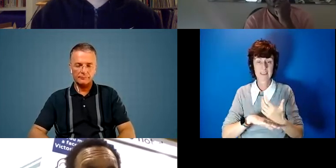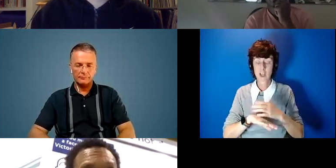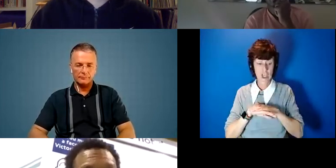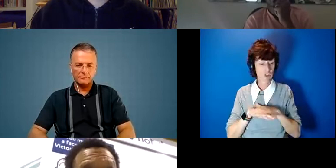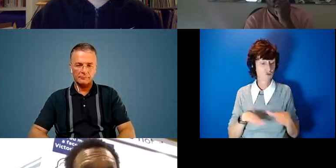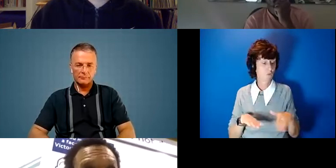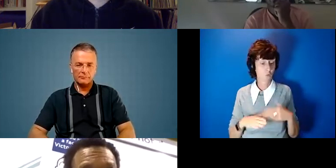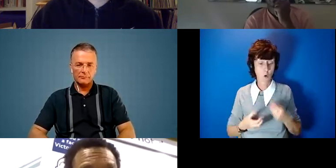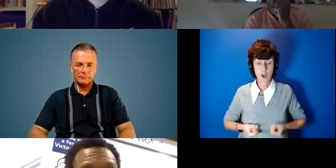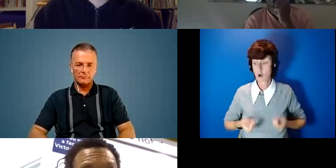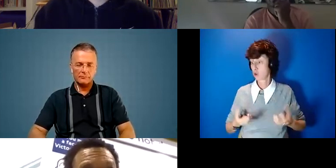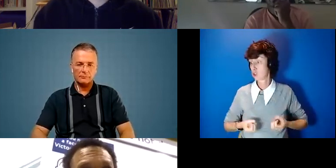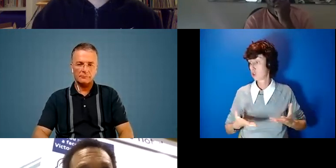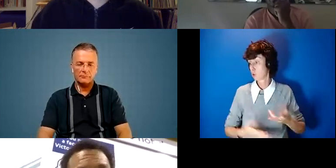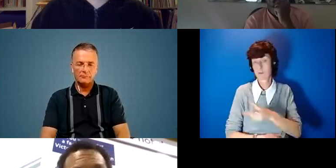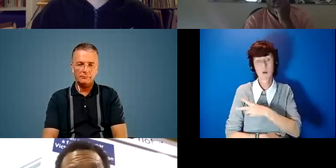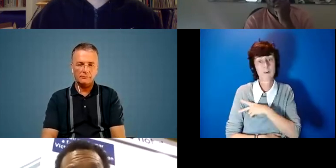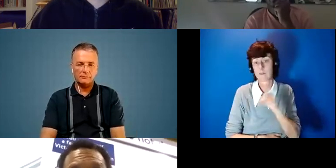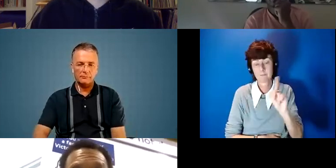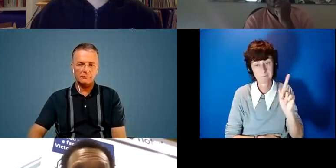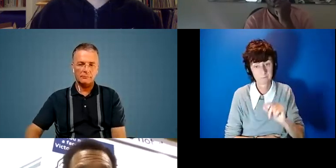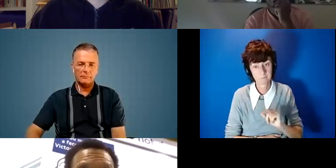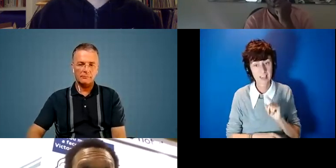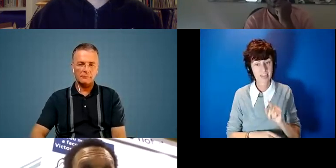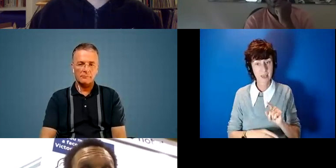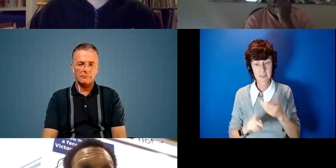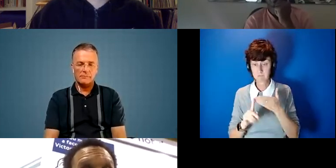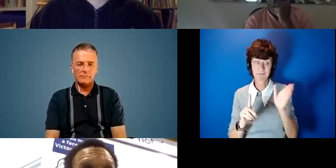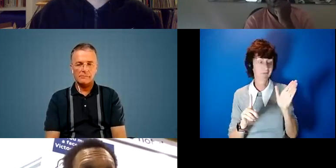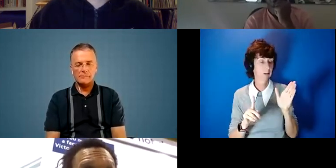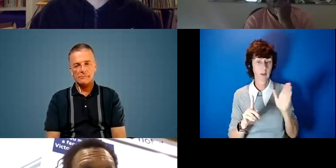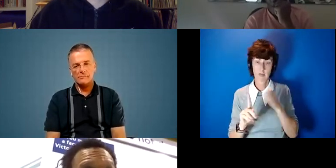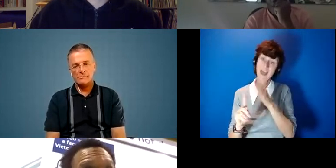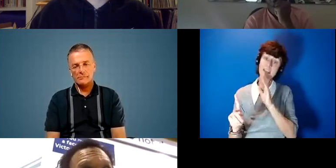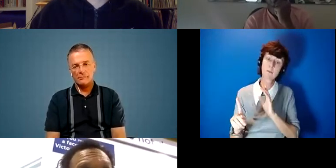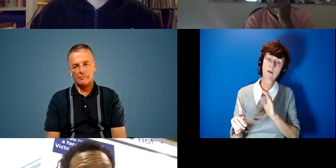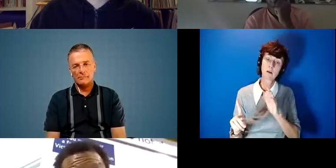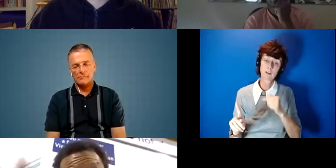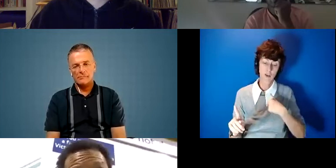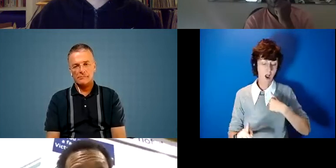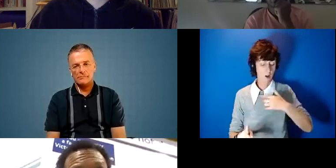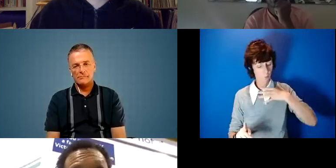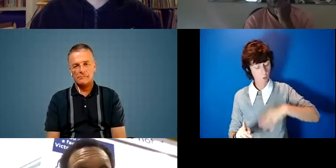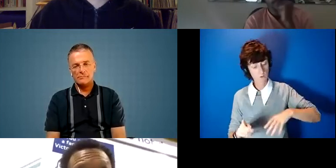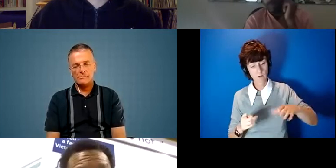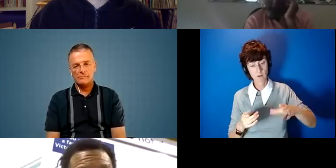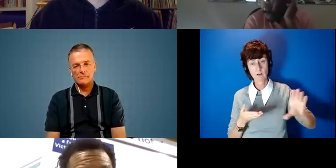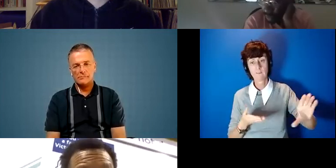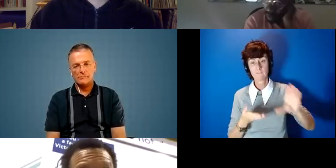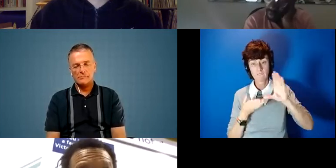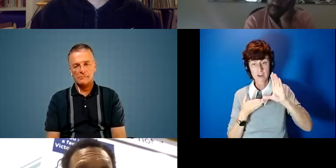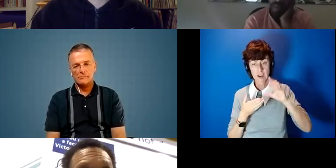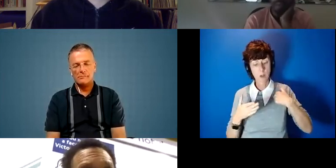for basic staff as well so it takes us away from our mission so what i'd really like to do with funding and i'm doing this with my council